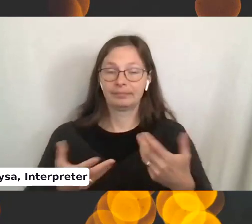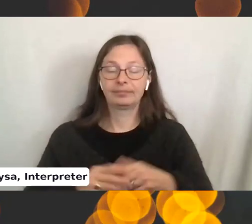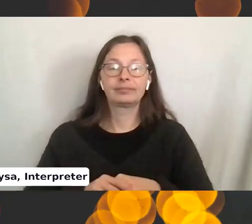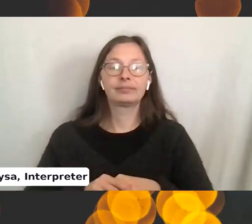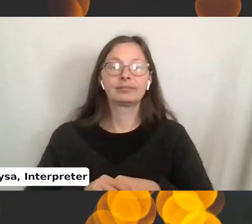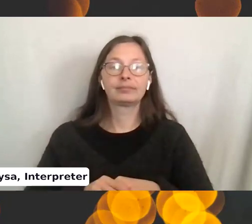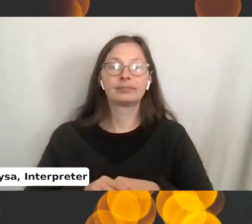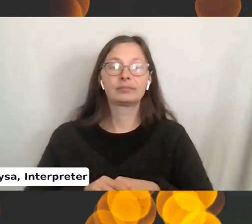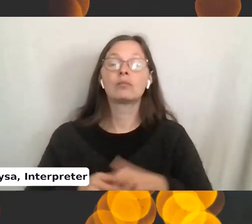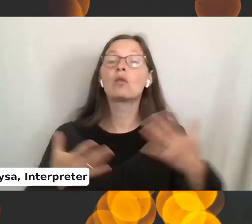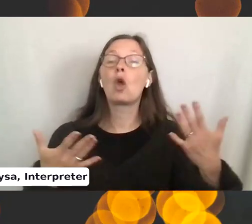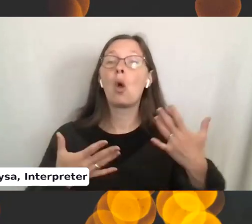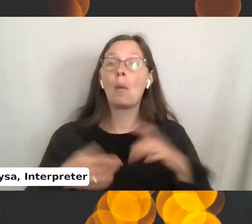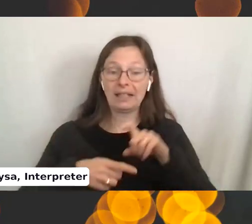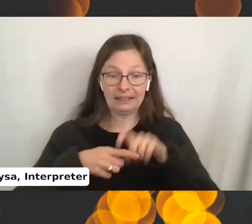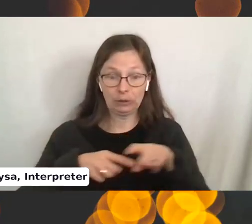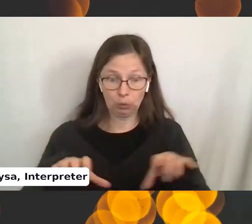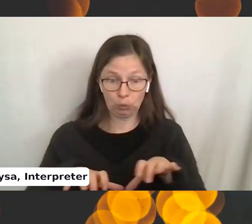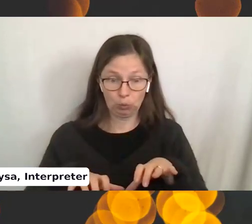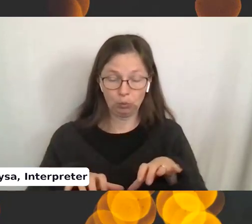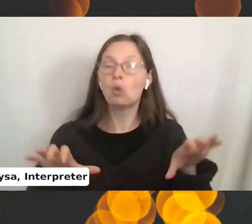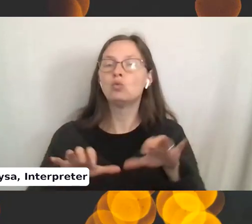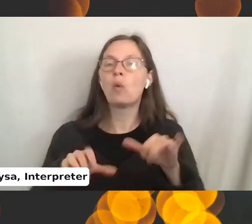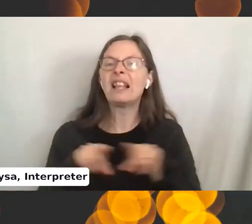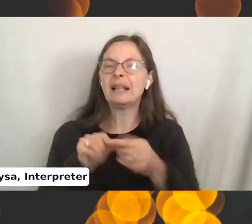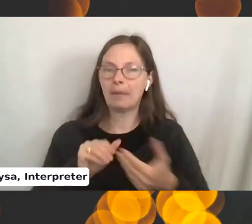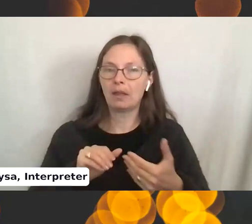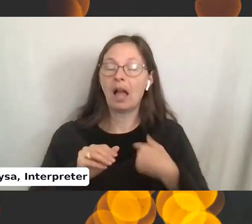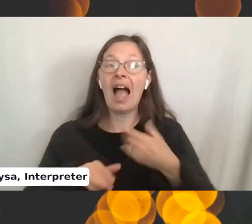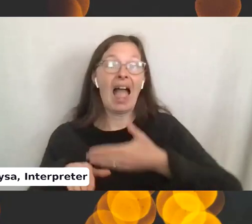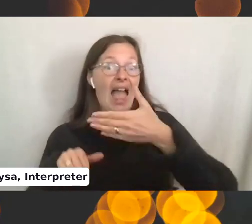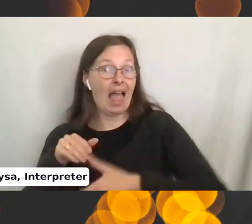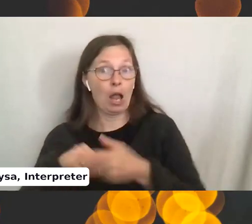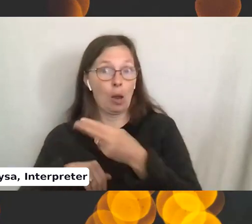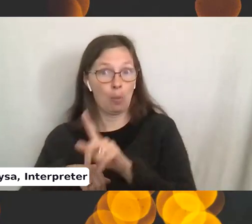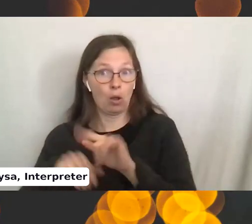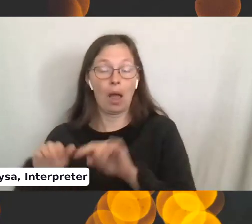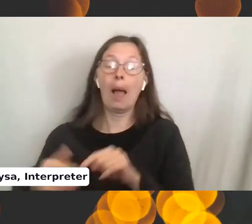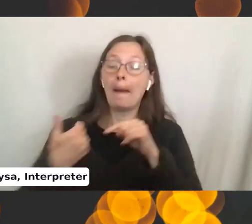So whatever stitch you ended doing, do the same thing. So I ended on a purl, now I'm going to purl the back.